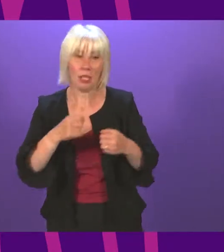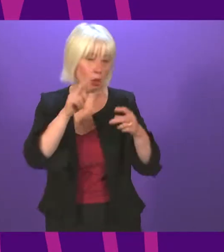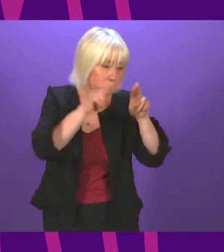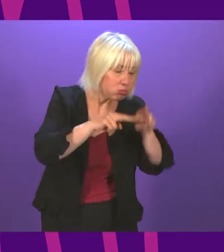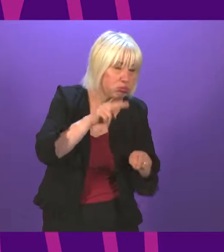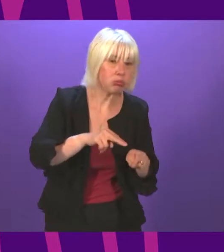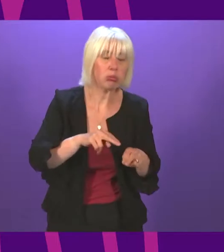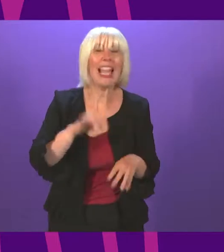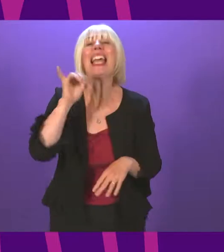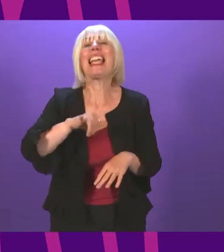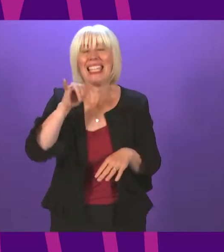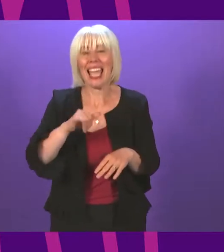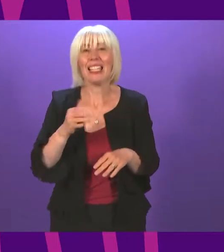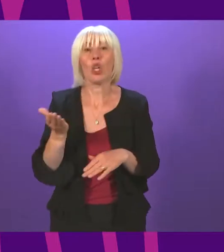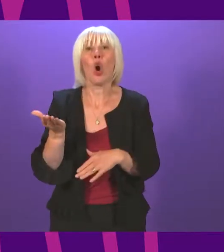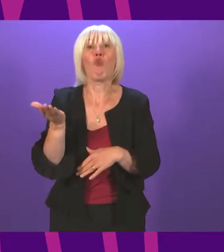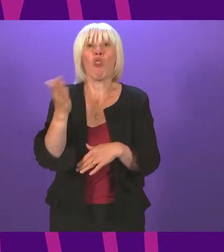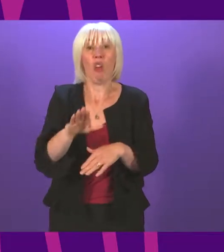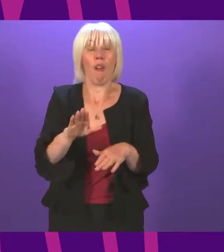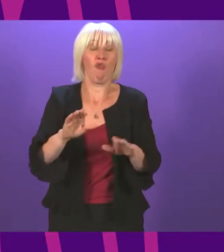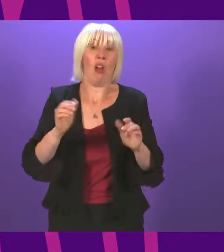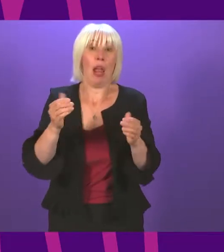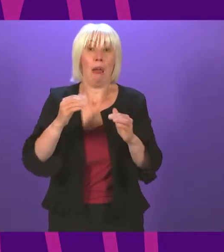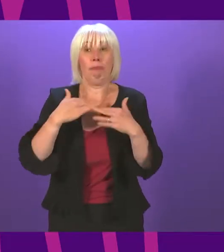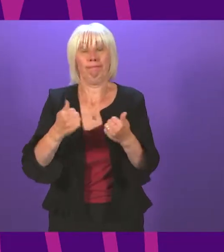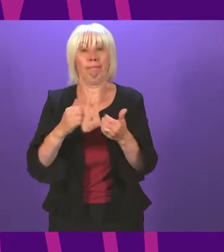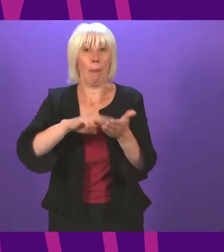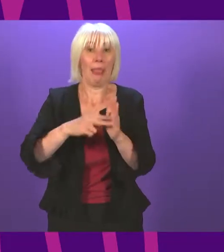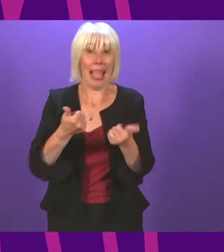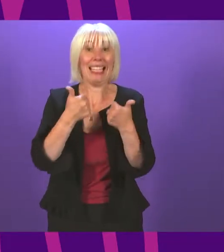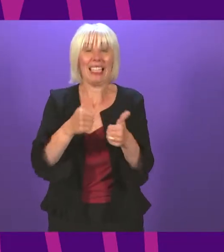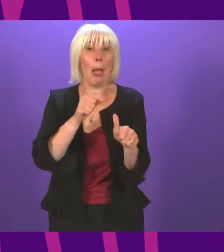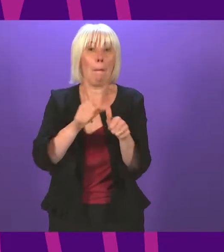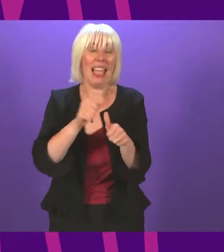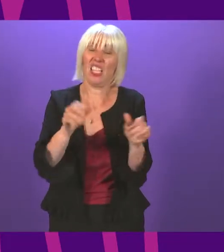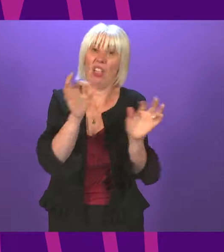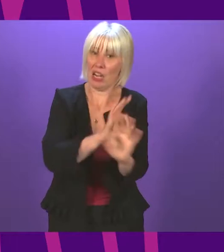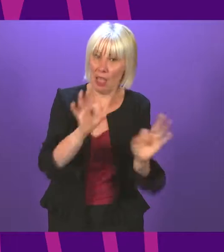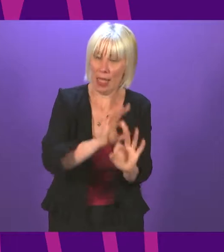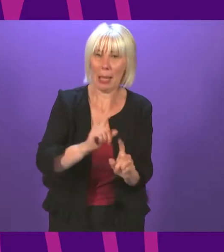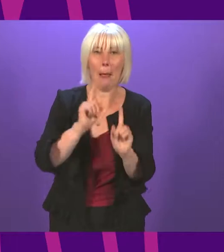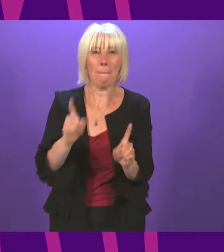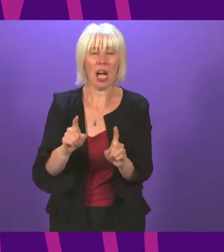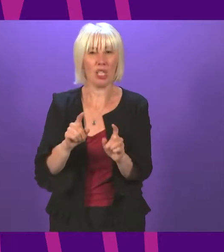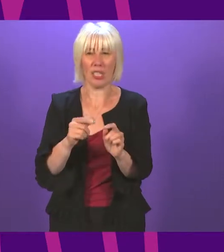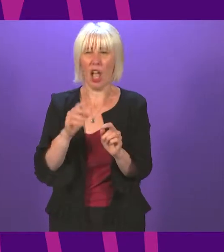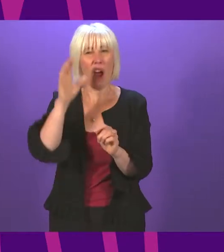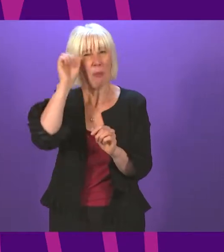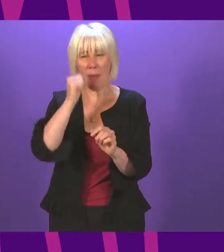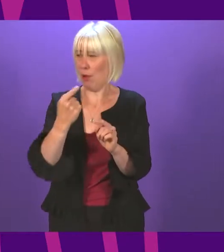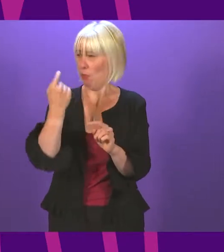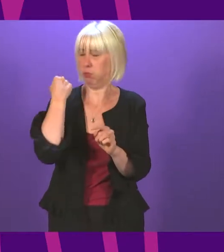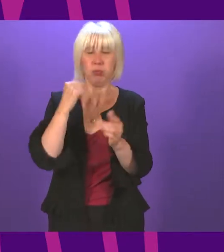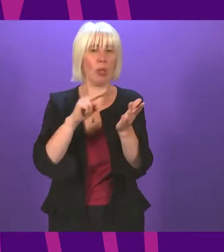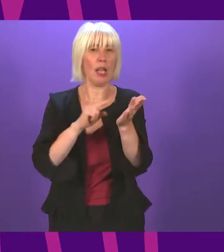plan, yes, is better than not having one at all. But of course, let me remind you, Jean Freeman announced a remobilisation plan for the